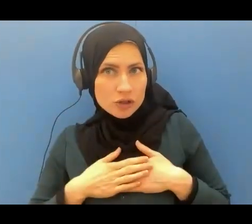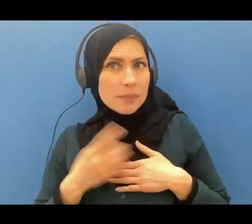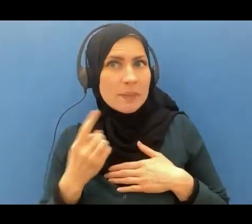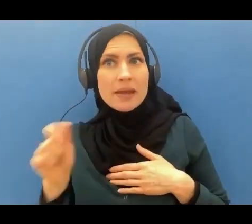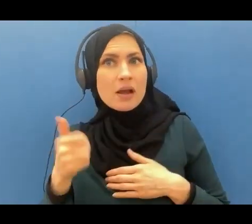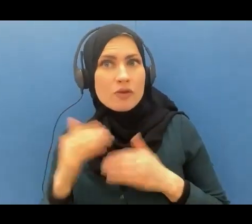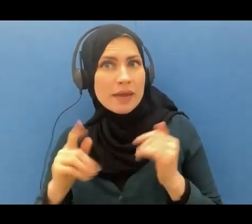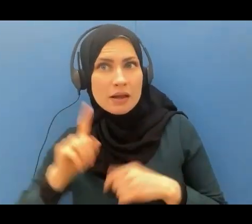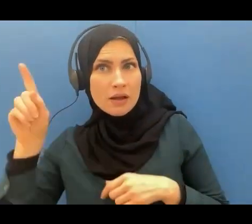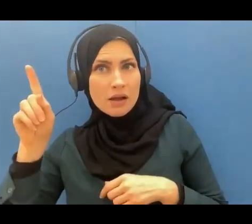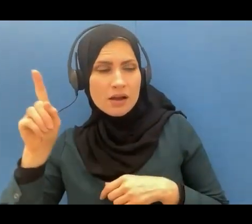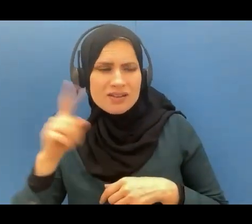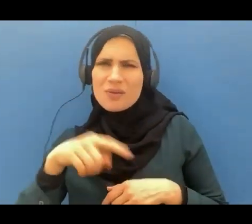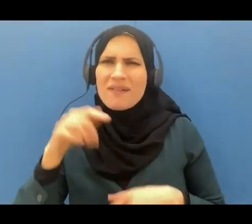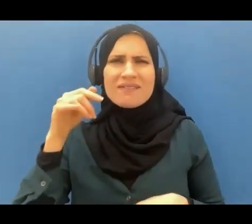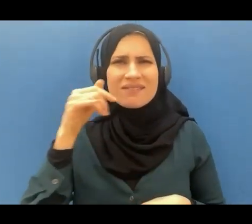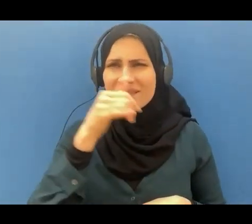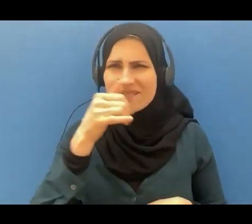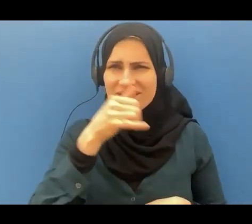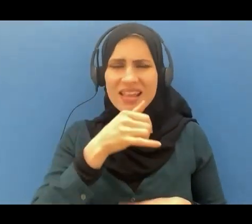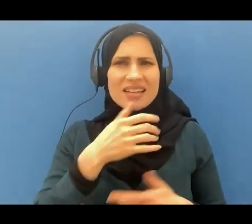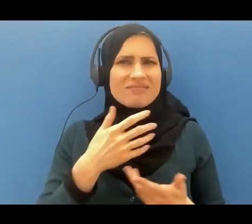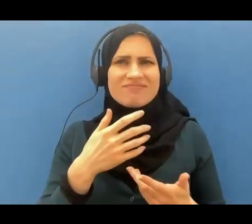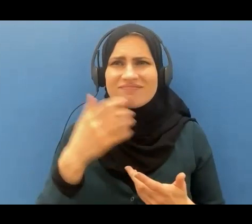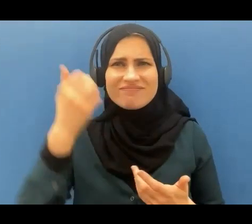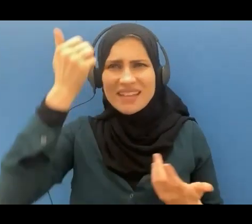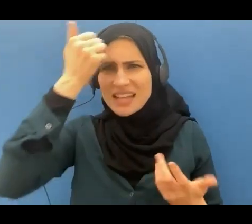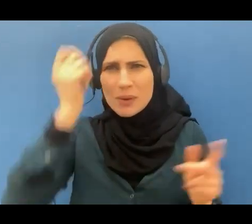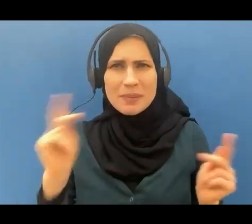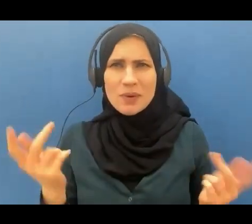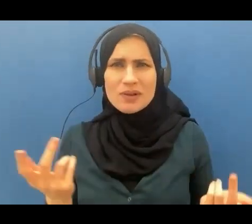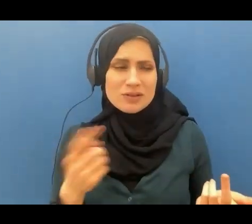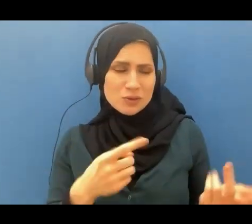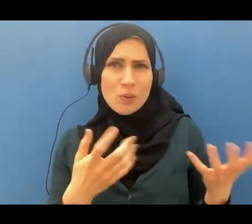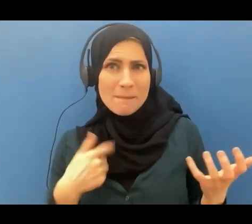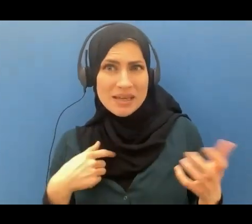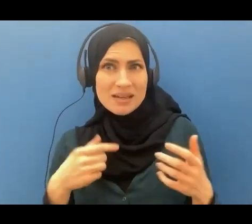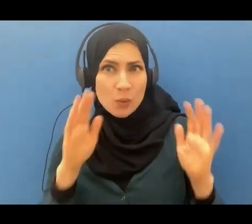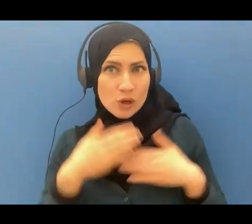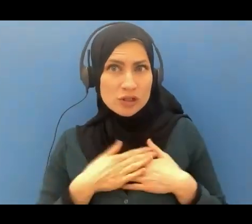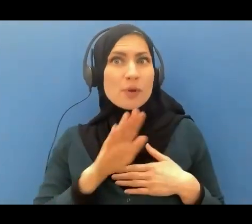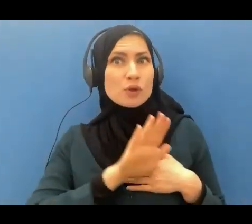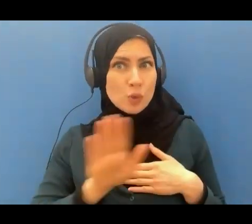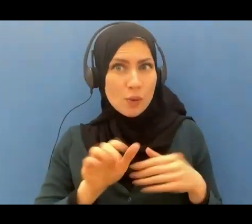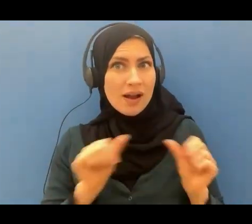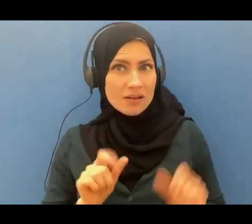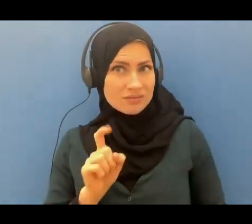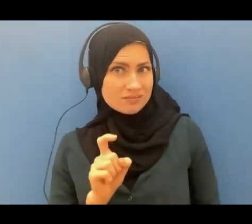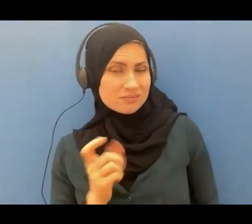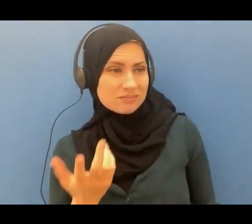you ignorant people you want me to worship your idols because the